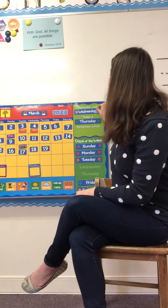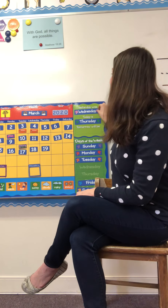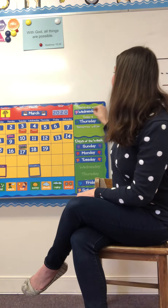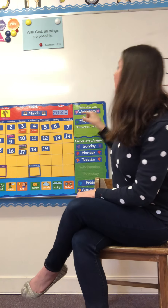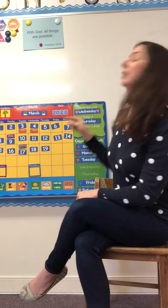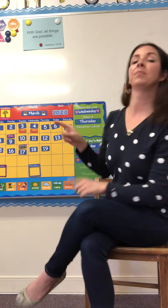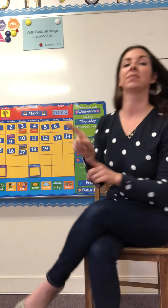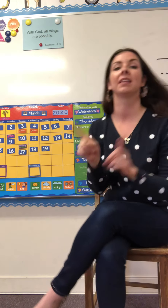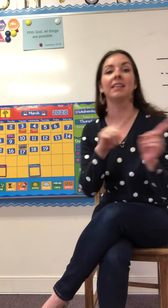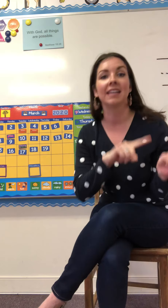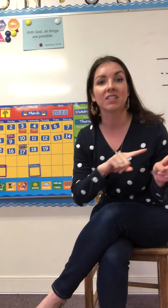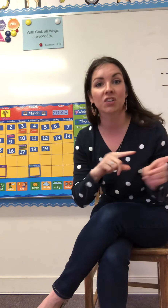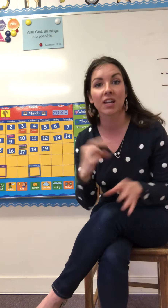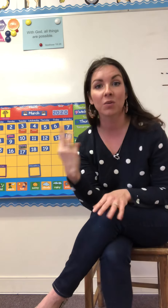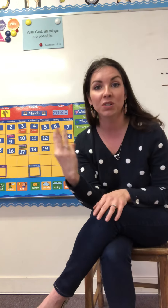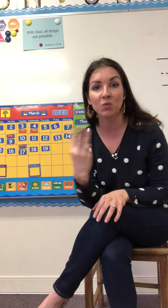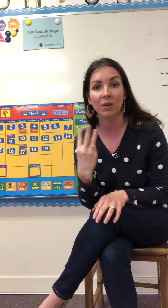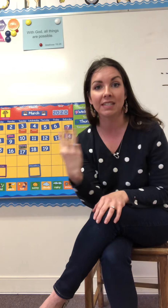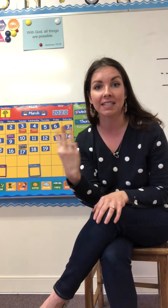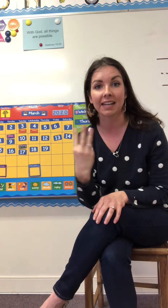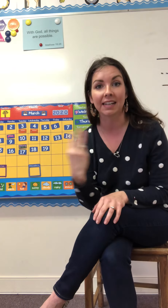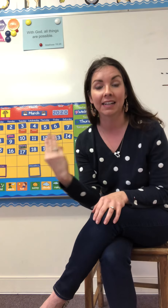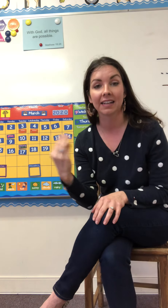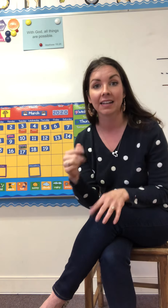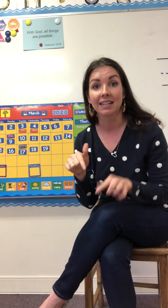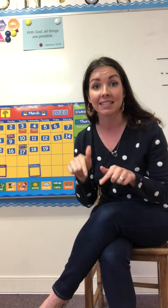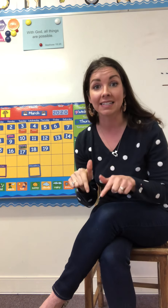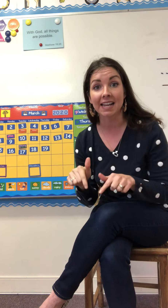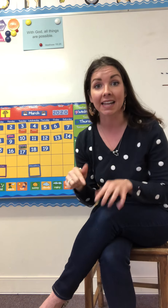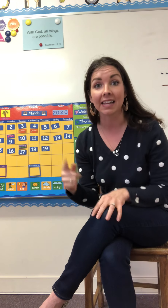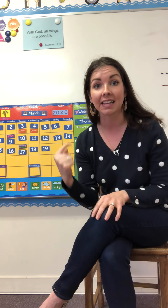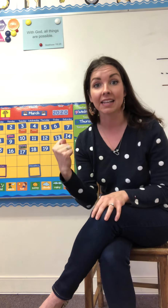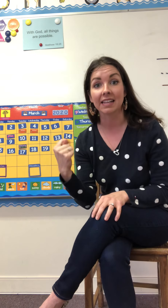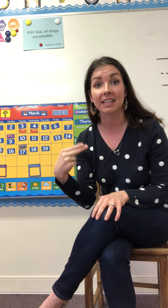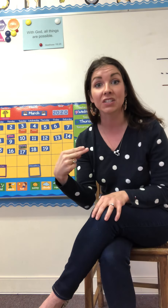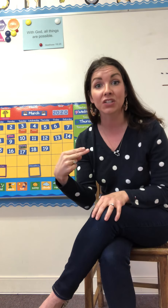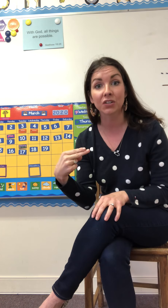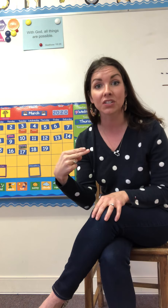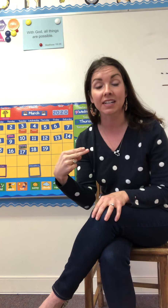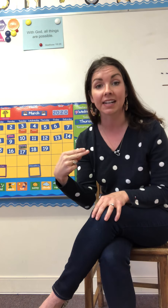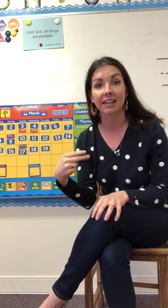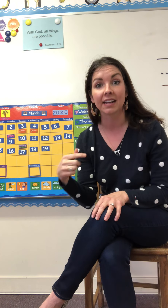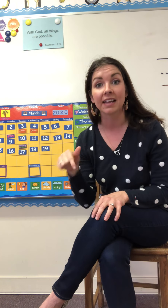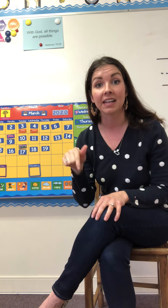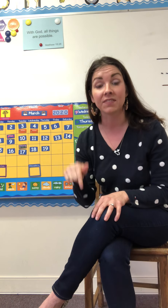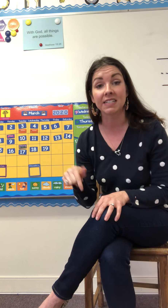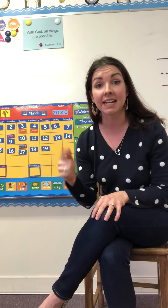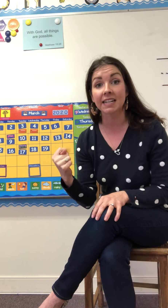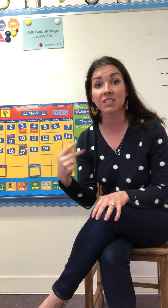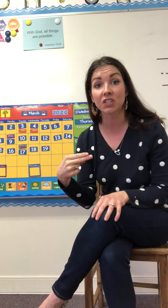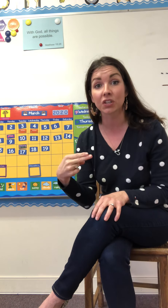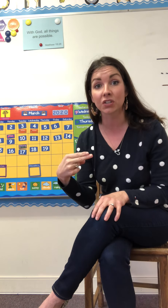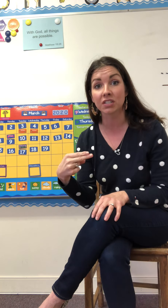who knows what this is? Who knows what this is? Friday. is Thursday. So today is Thursday,